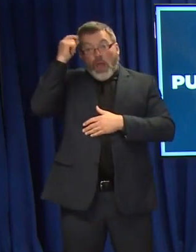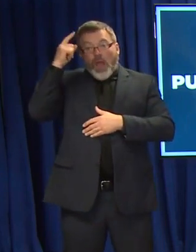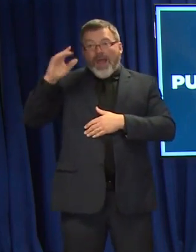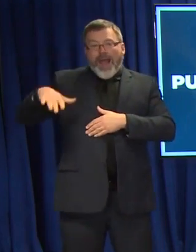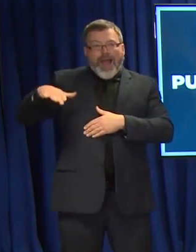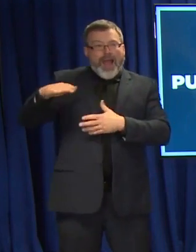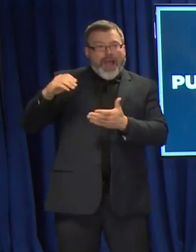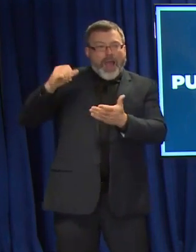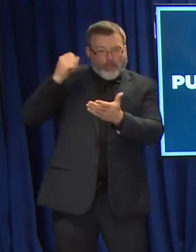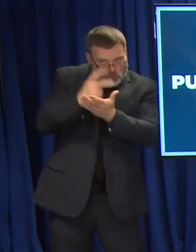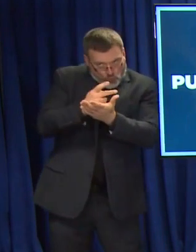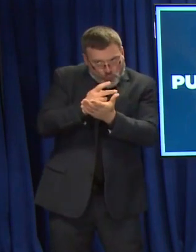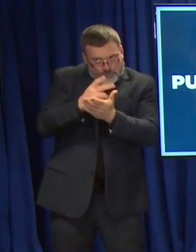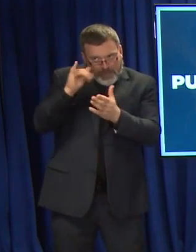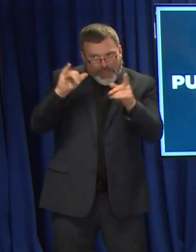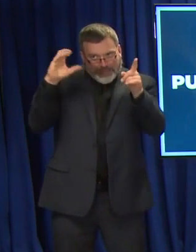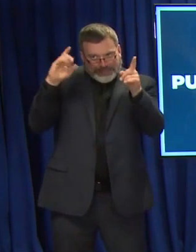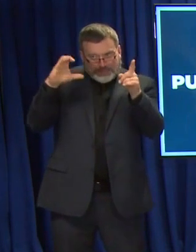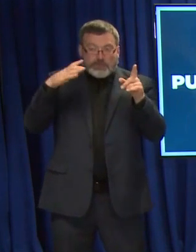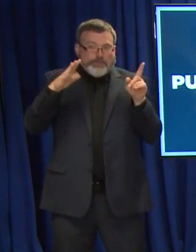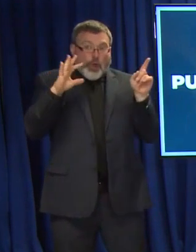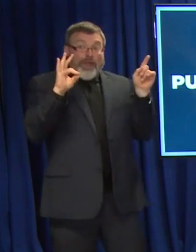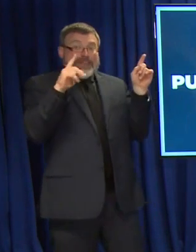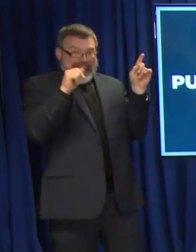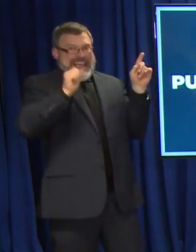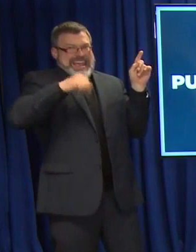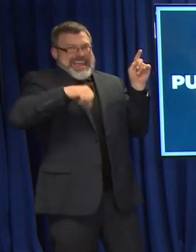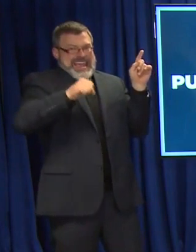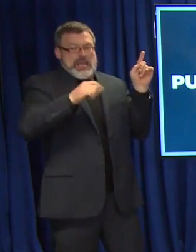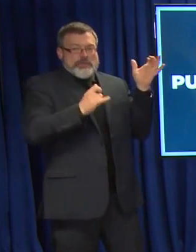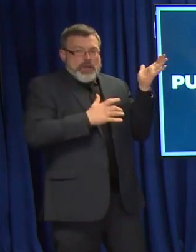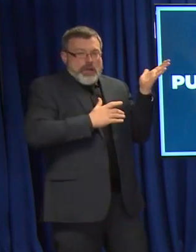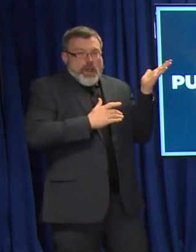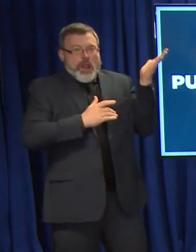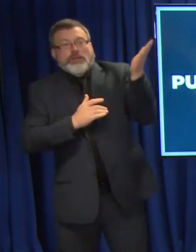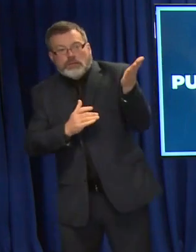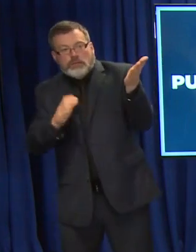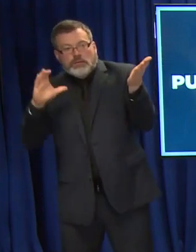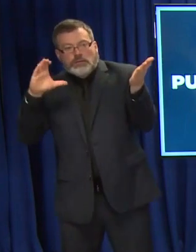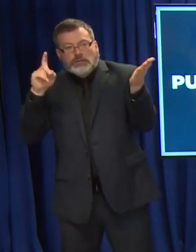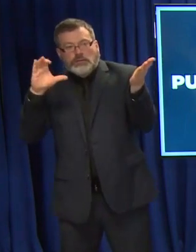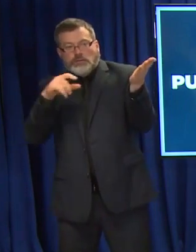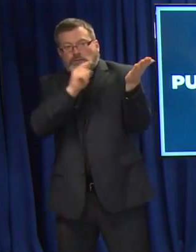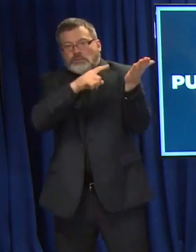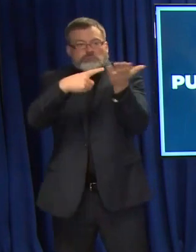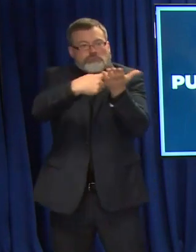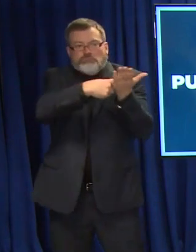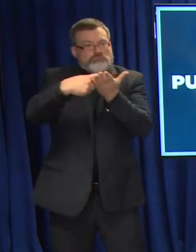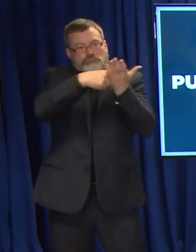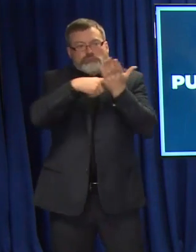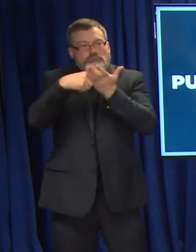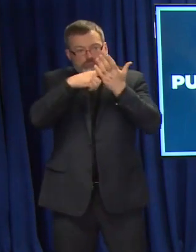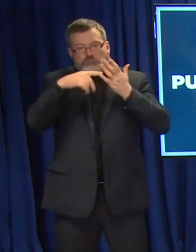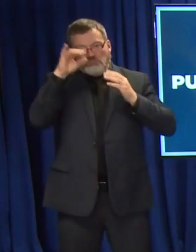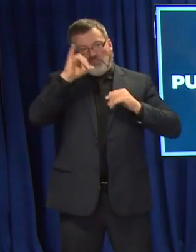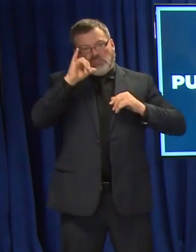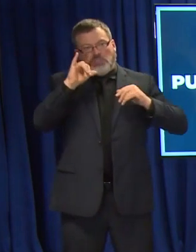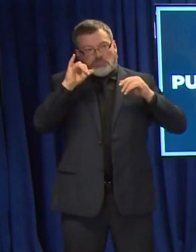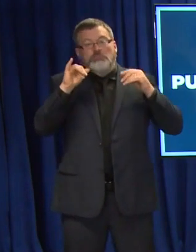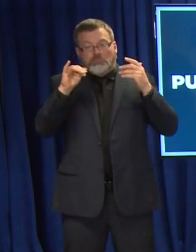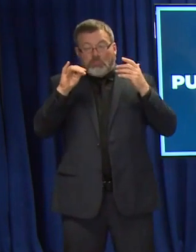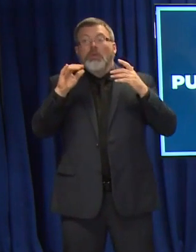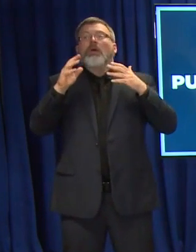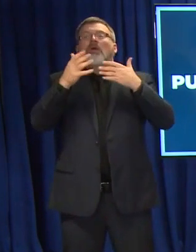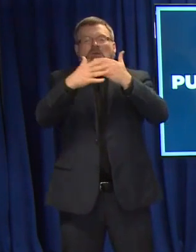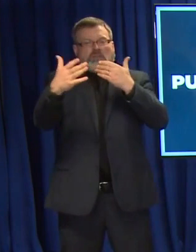the FDA. And then once it does or is formally adopted, it needs to be discussed and recommended by the advisory committee on immunization practices